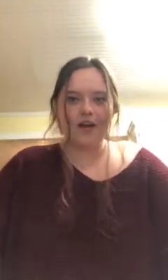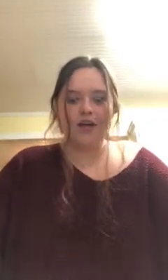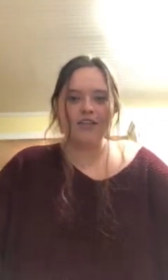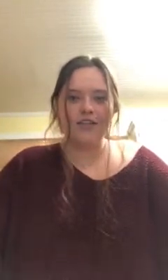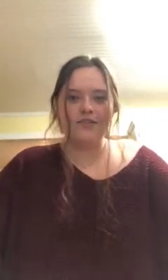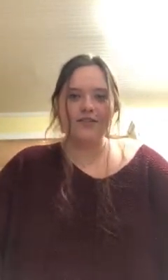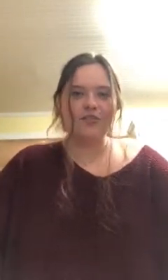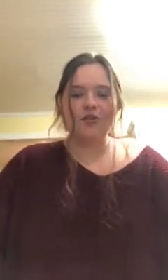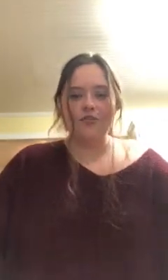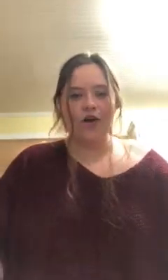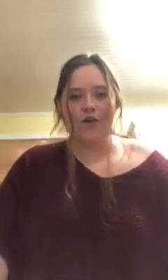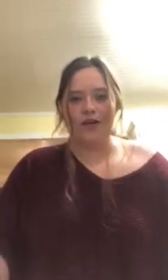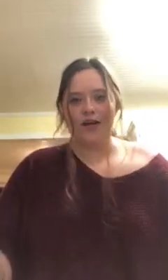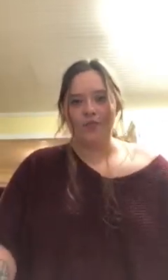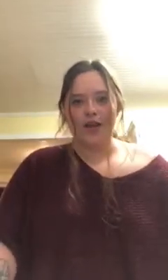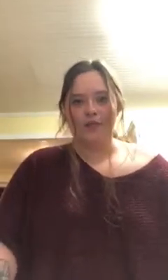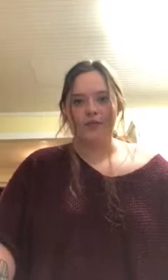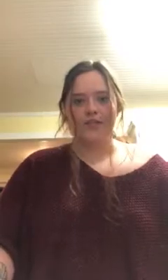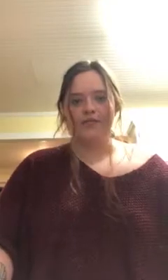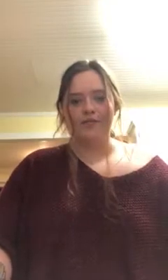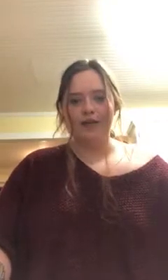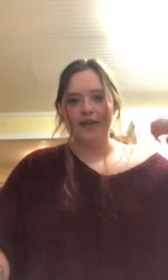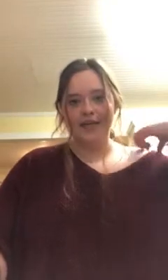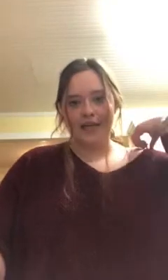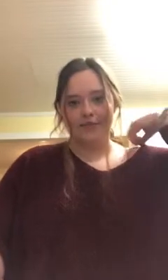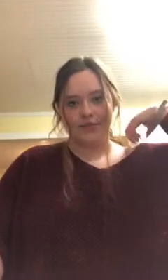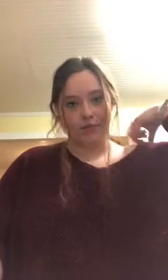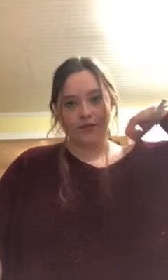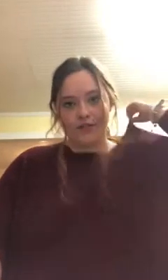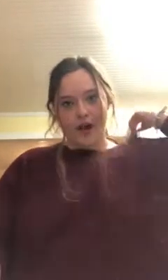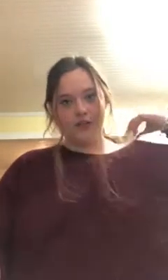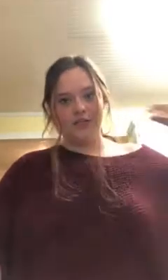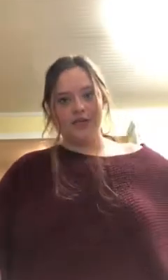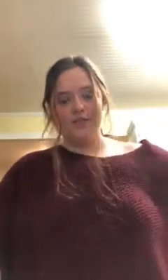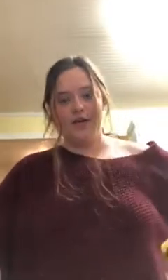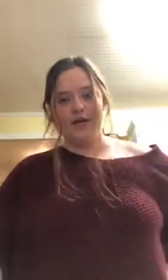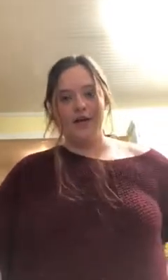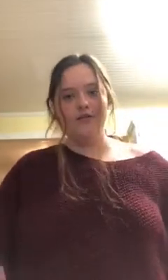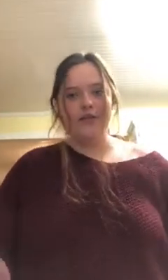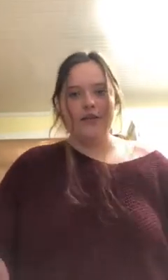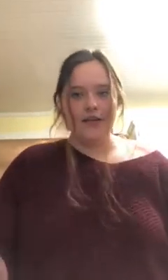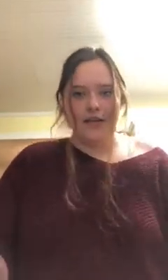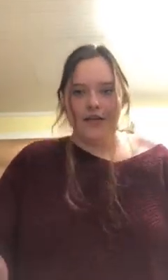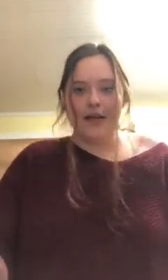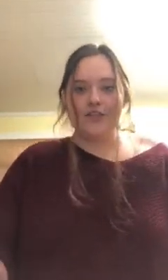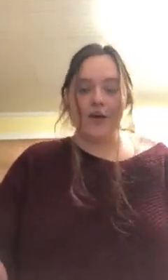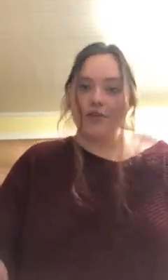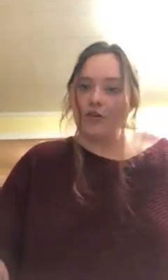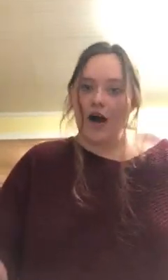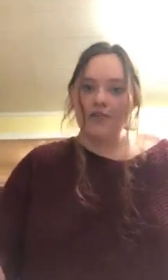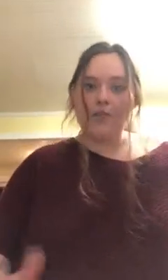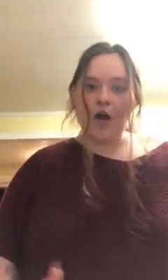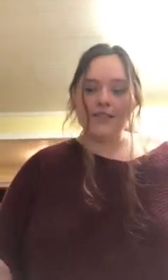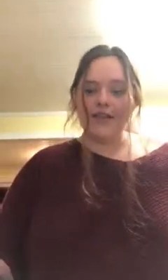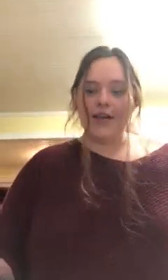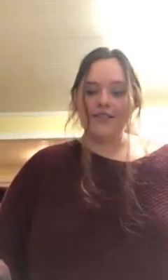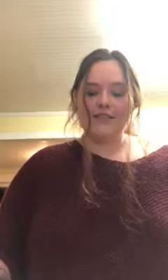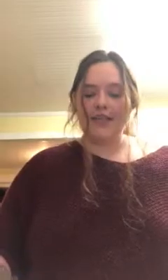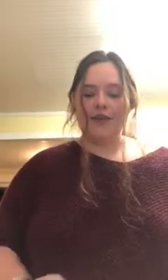scholarships is you don't know if you're going to be able to even be accepted for the scholarship and you know you have to go through a lot of a process to even